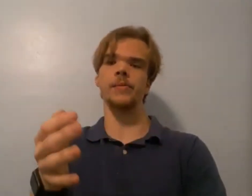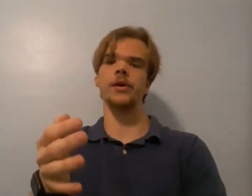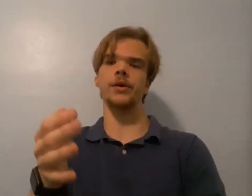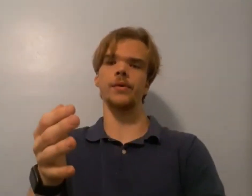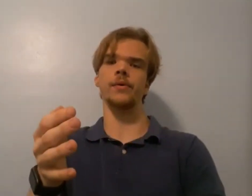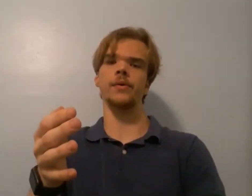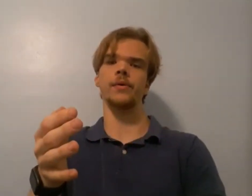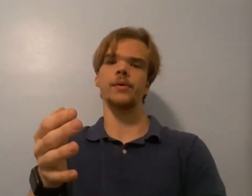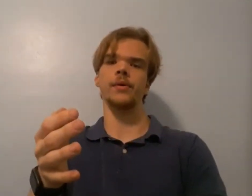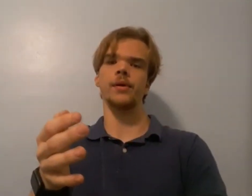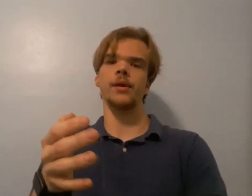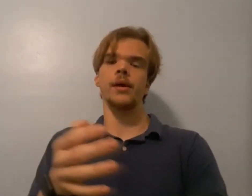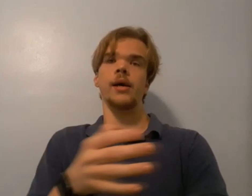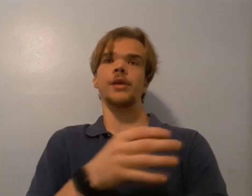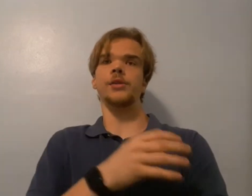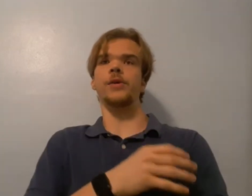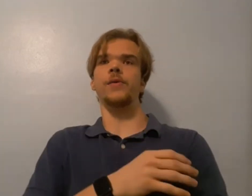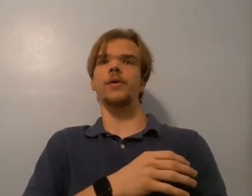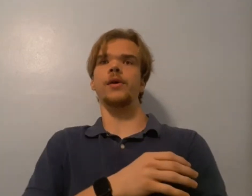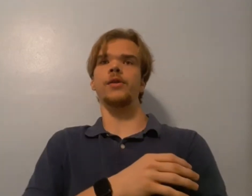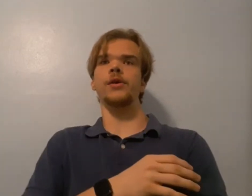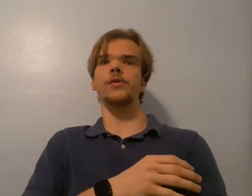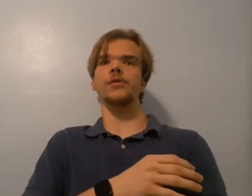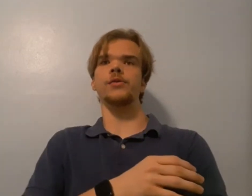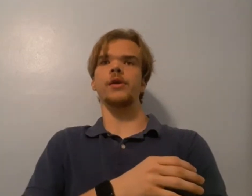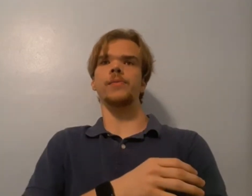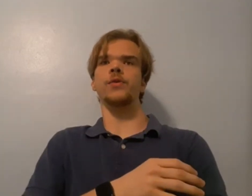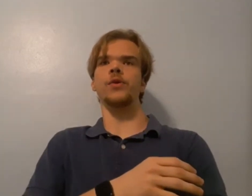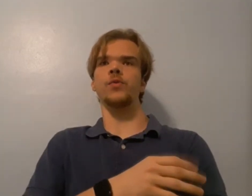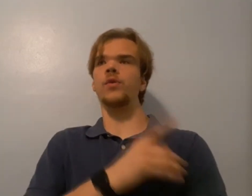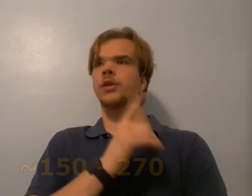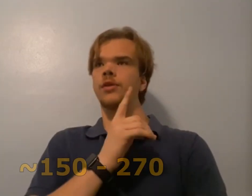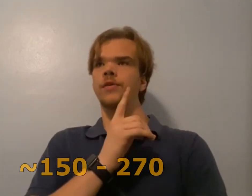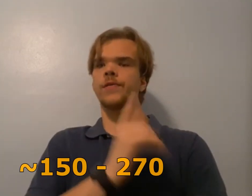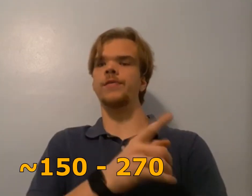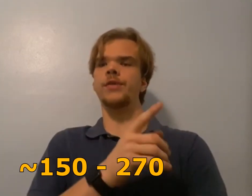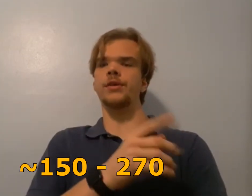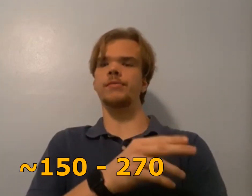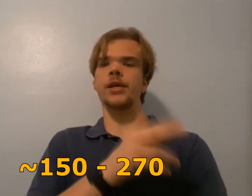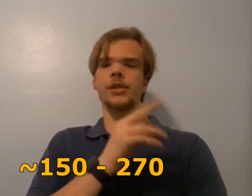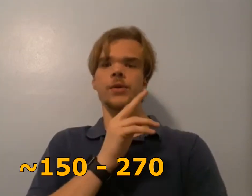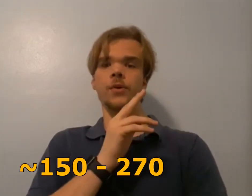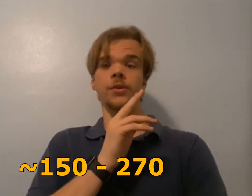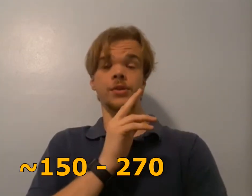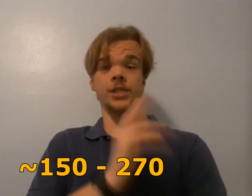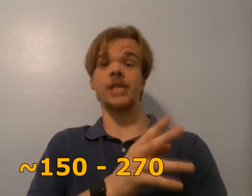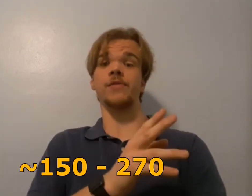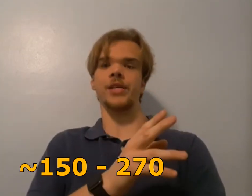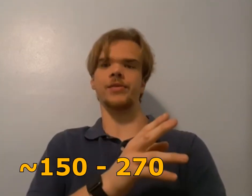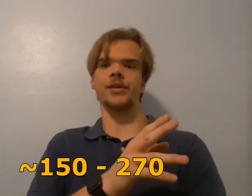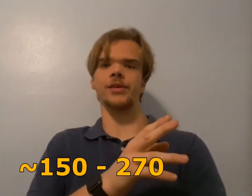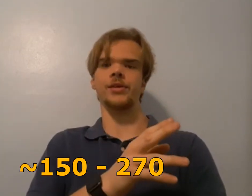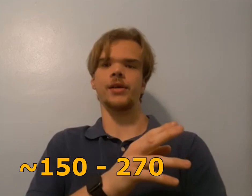time, too. So, there's between 150 and 270 of these.